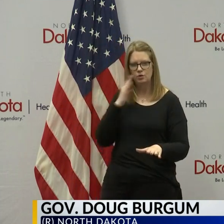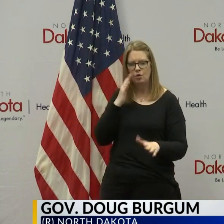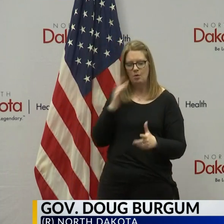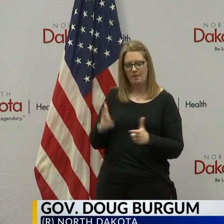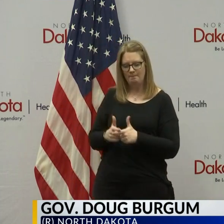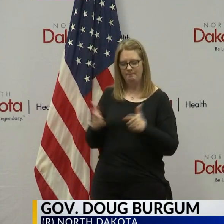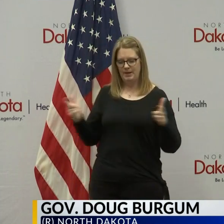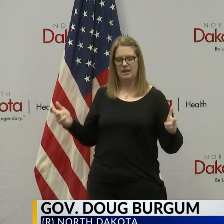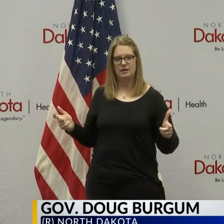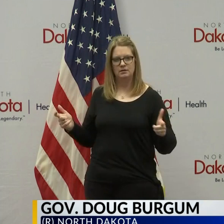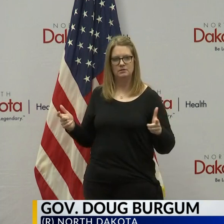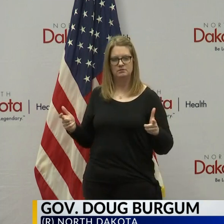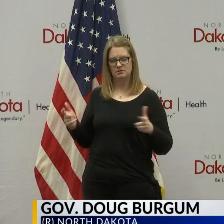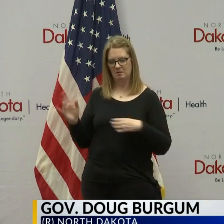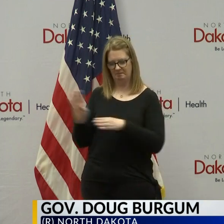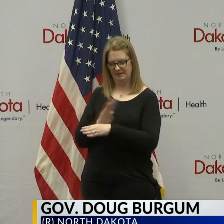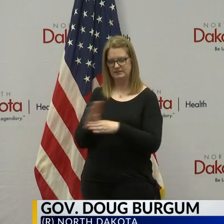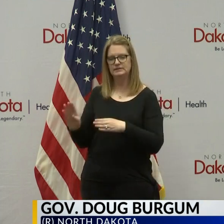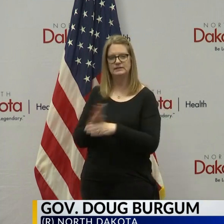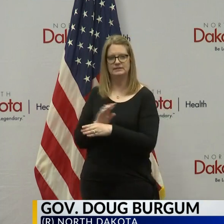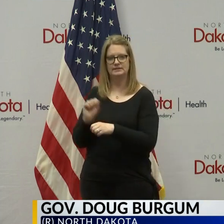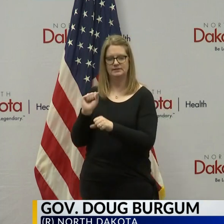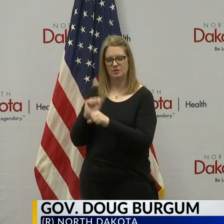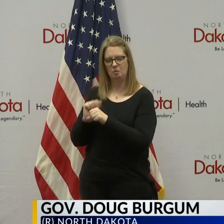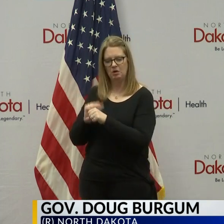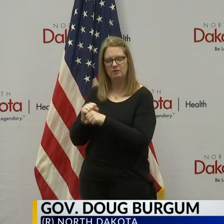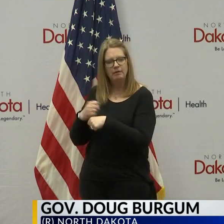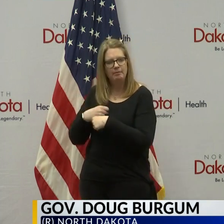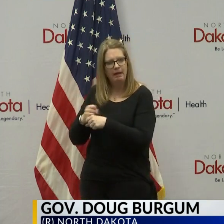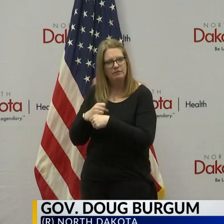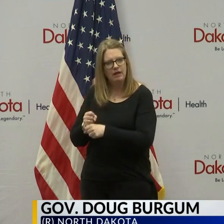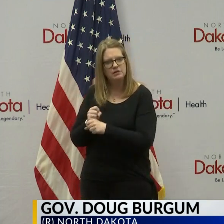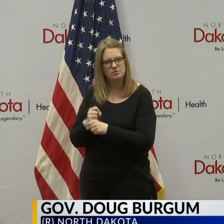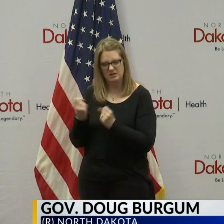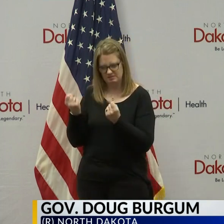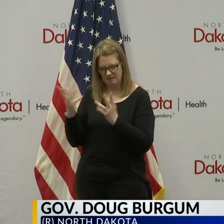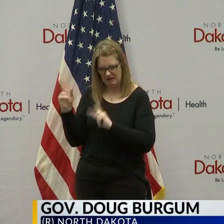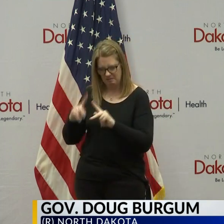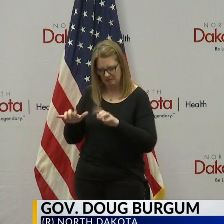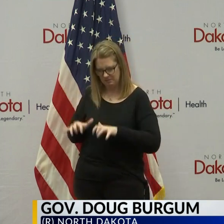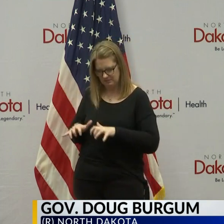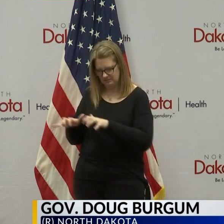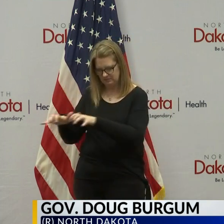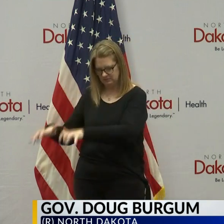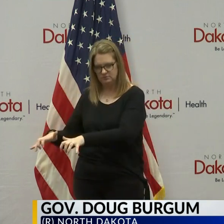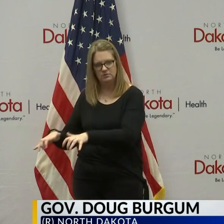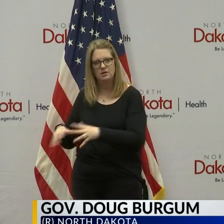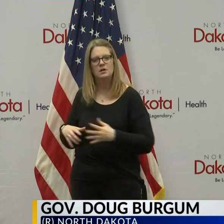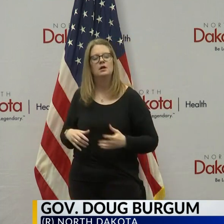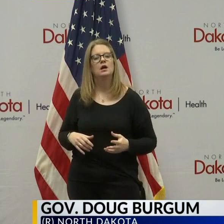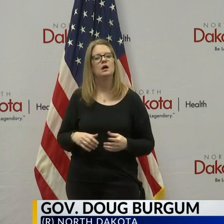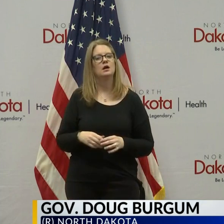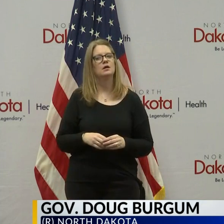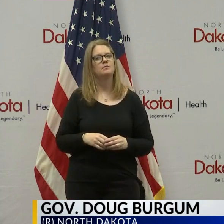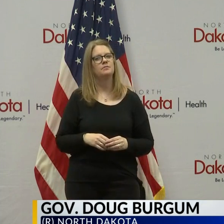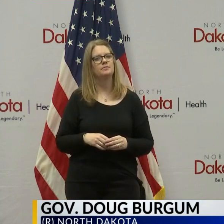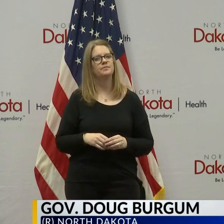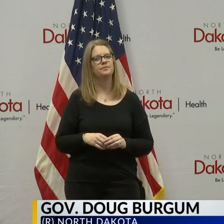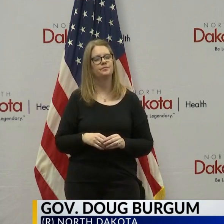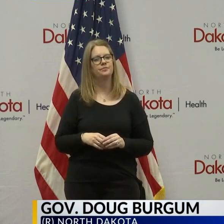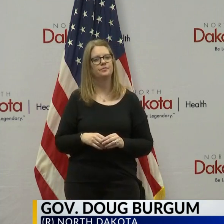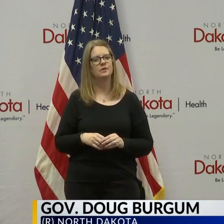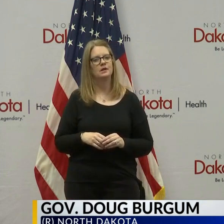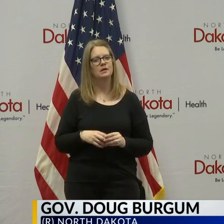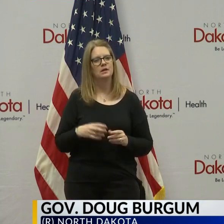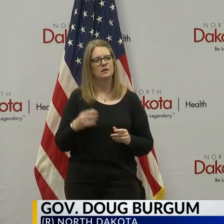populations working in these kinds of facilities. As is the case, however, if you've got